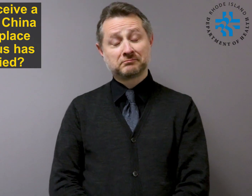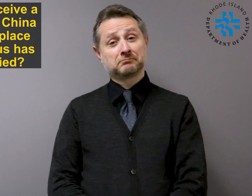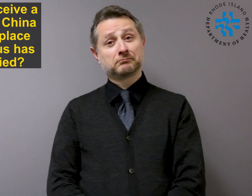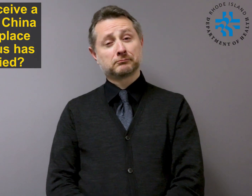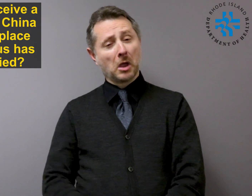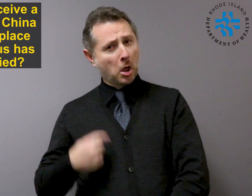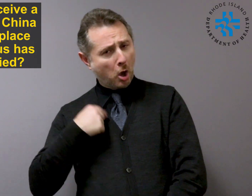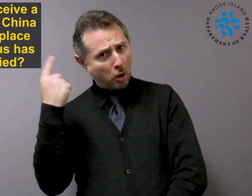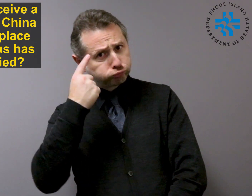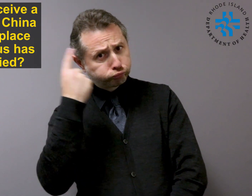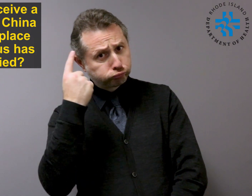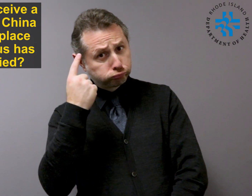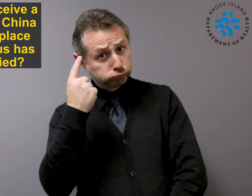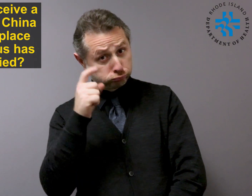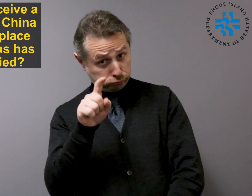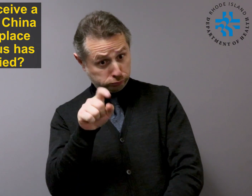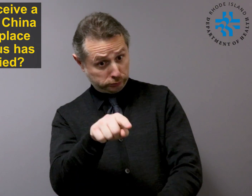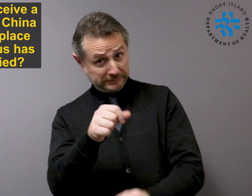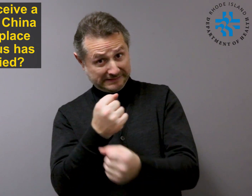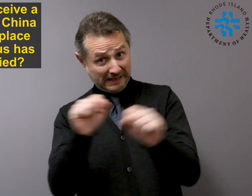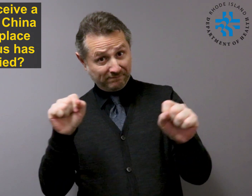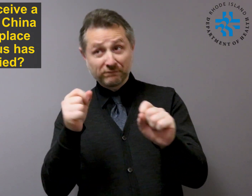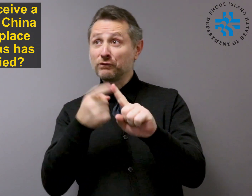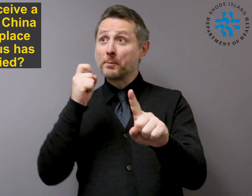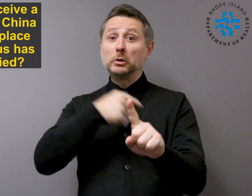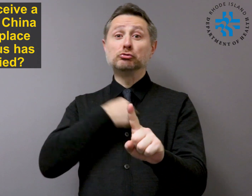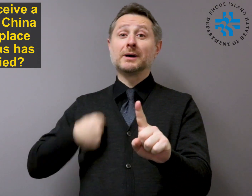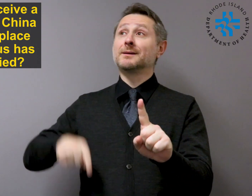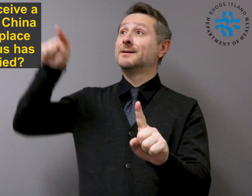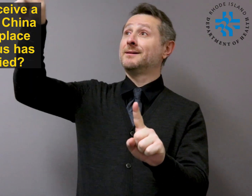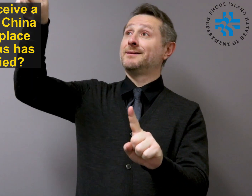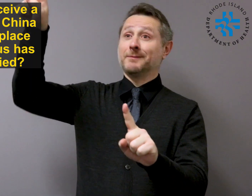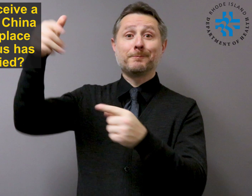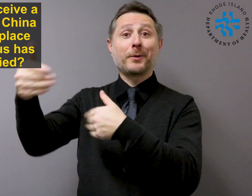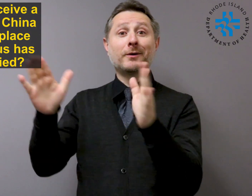Is it safe to receive a package from China or any other place where the virus has been identified?